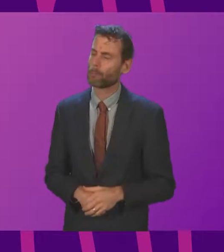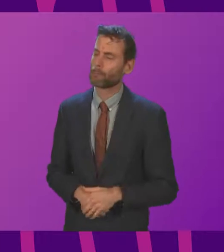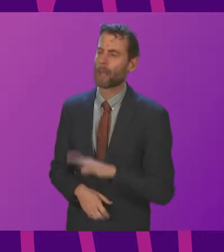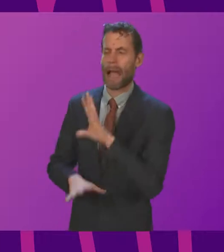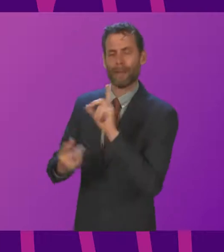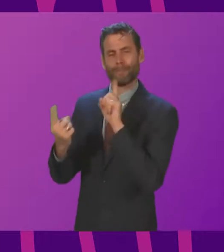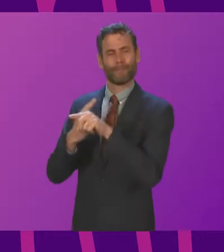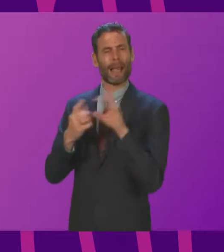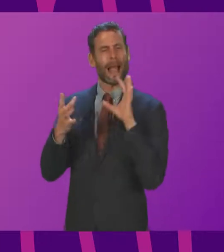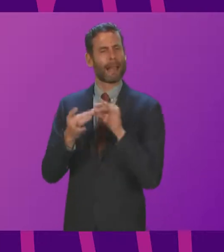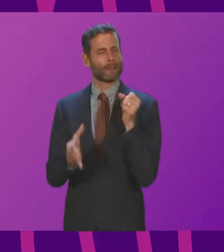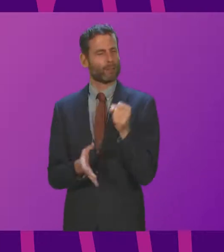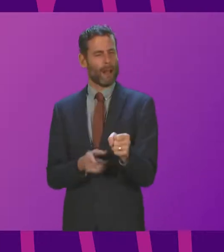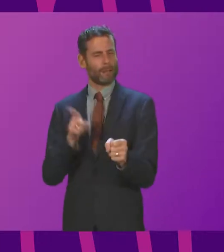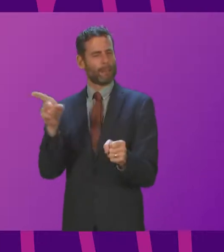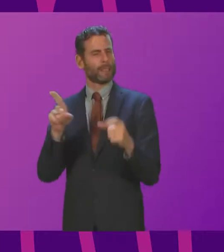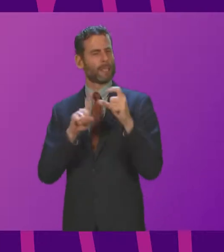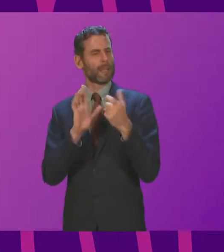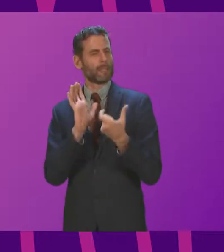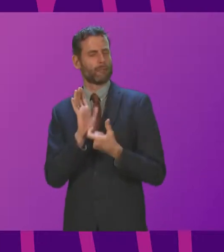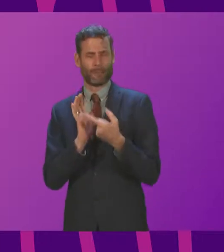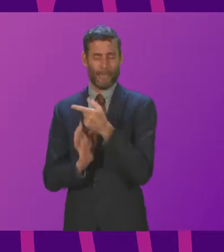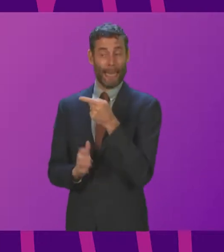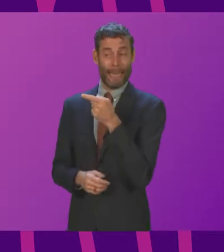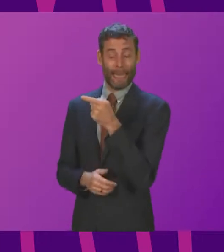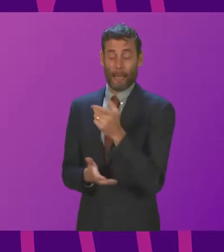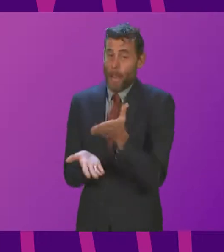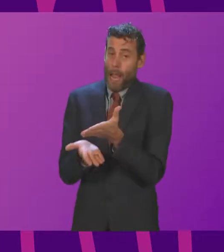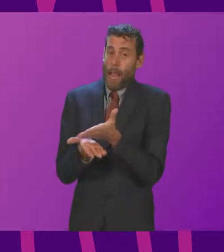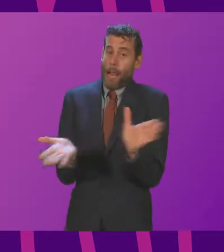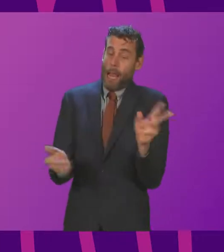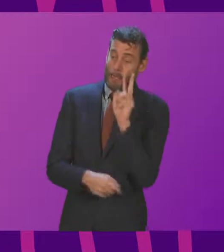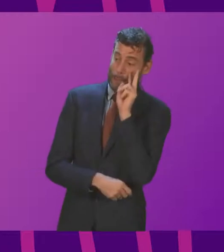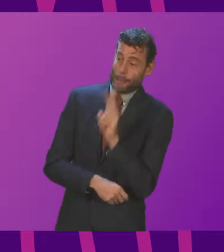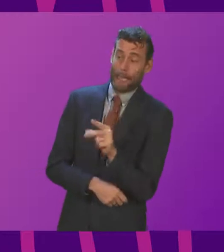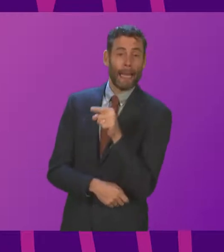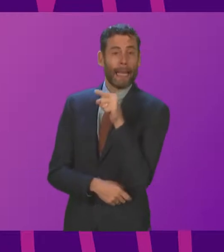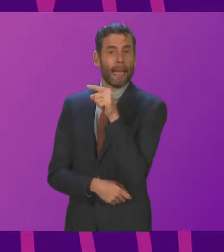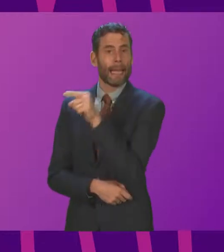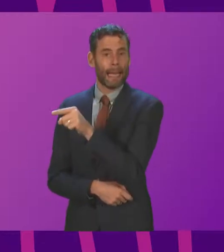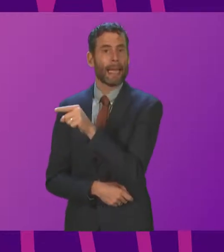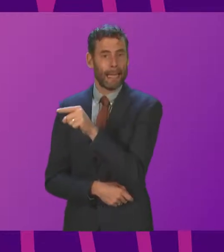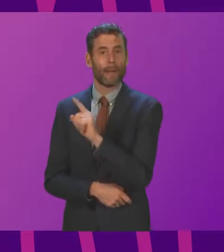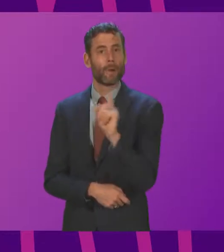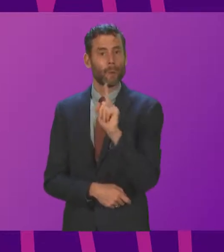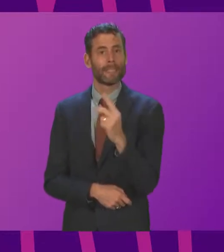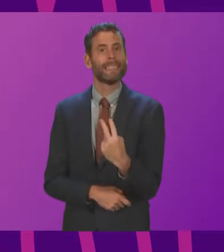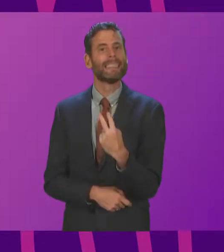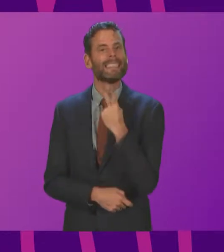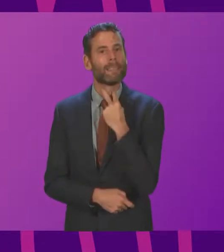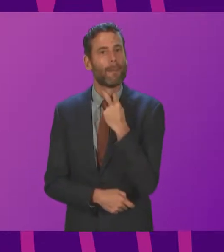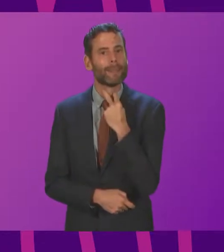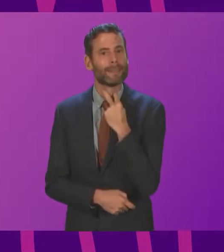I think what Douglas Ross is really displaying here, if truth be told, is a real disappointment that the rail strike